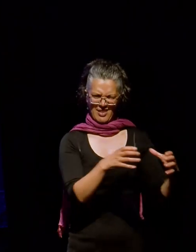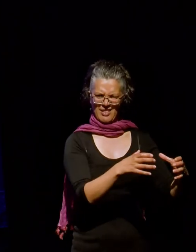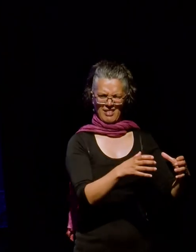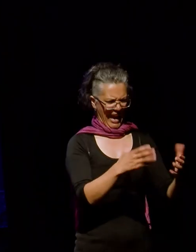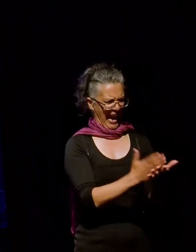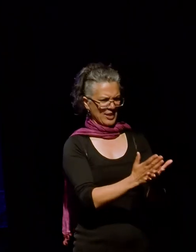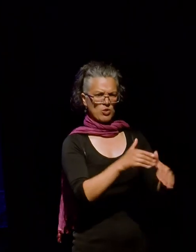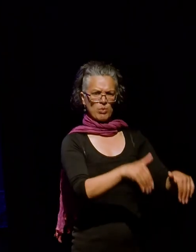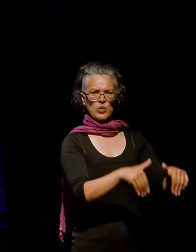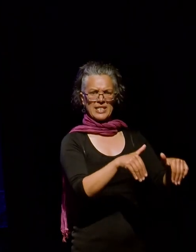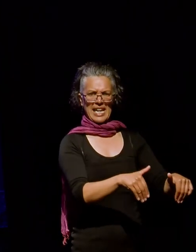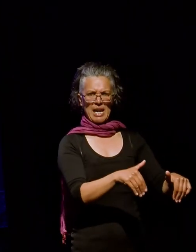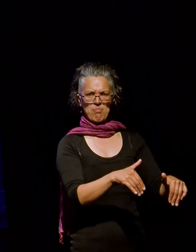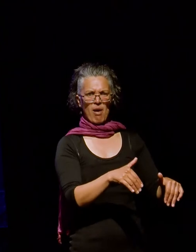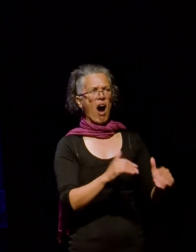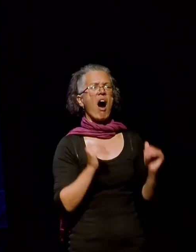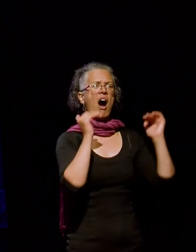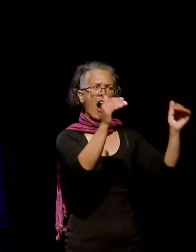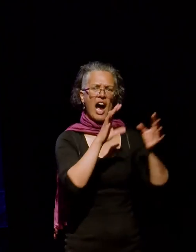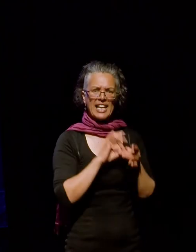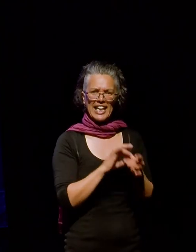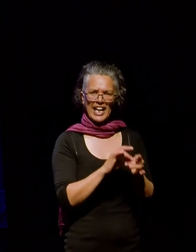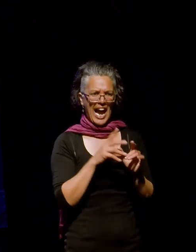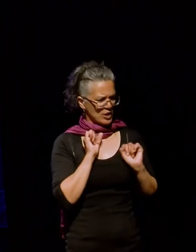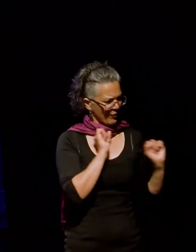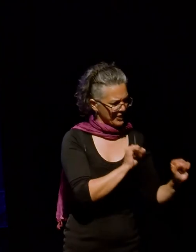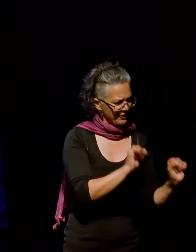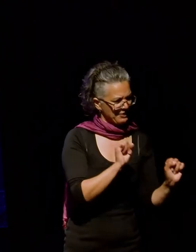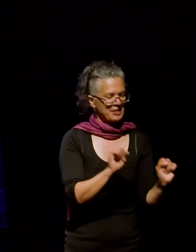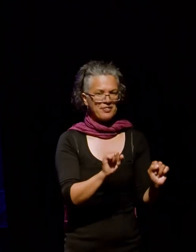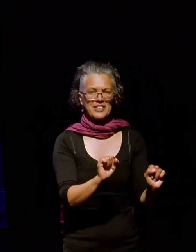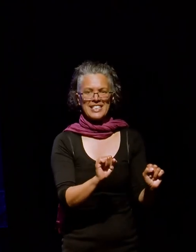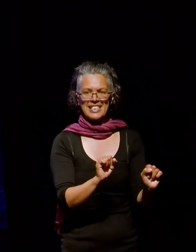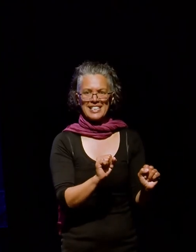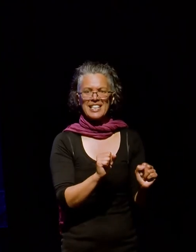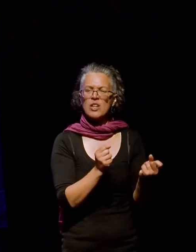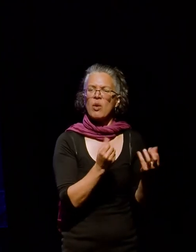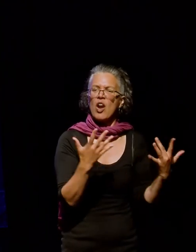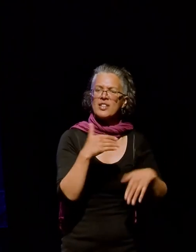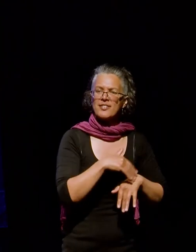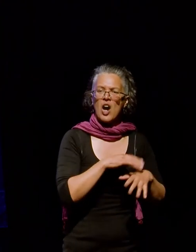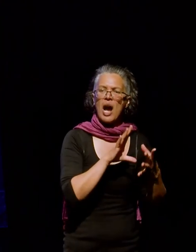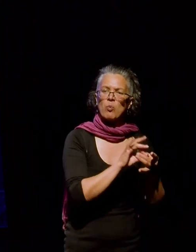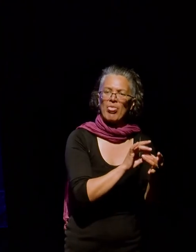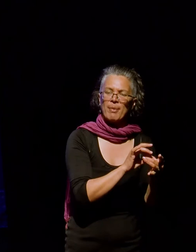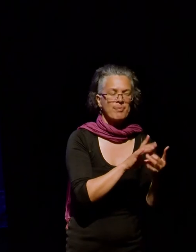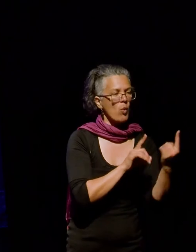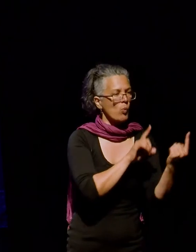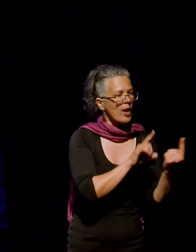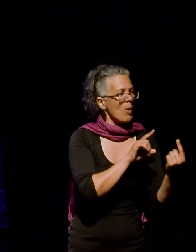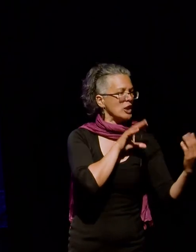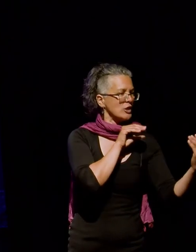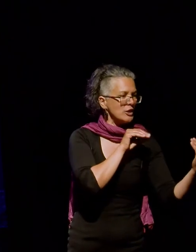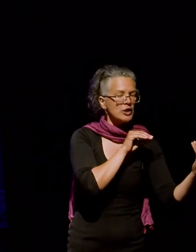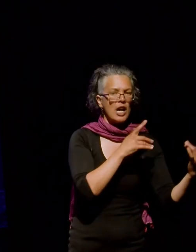came in were obviously highly engaged in the content of our exhibits. So we spent a lot of time with them. We would have one-on-one conversations with these